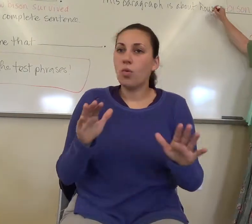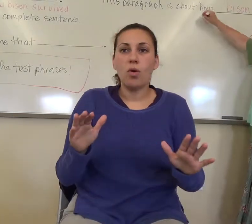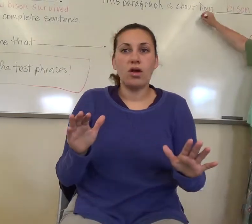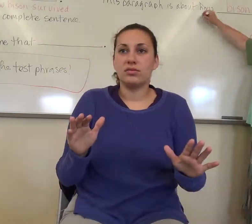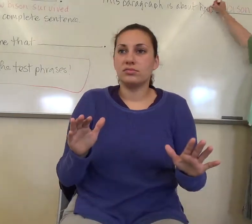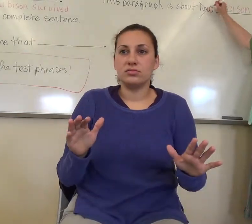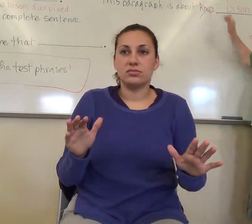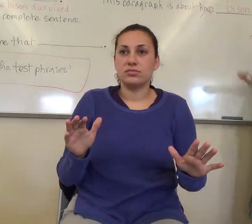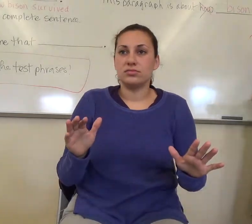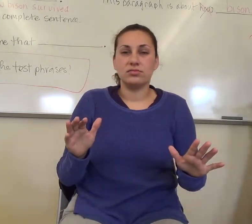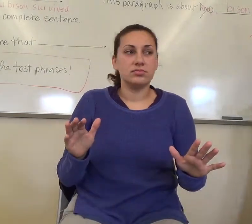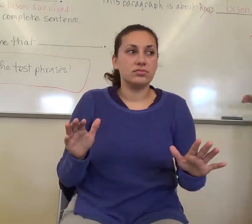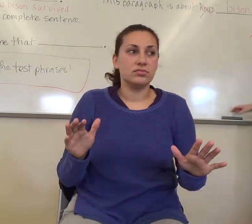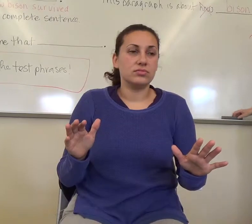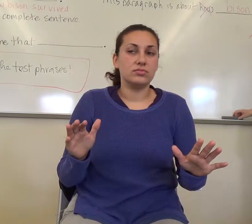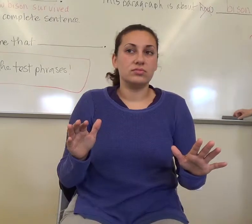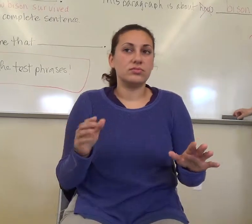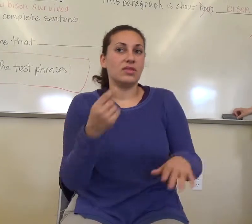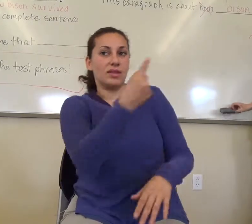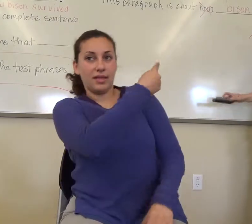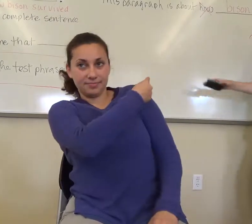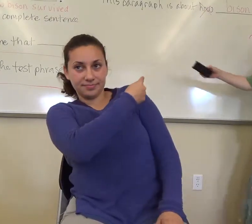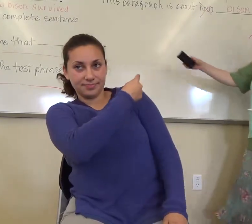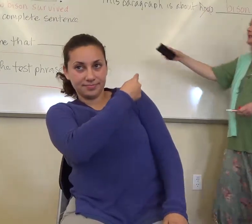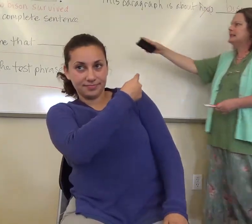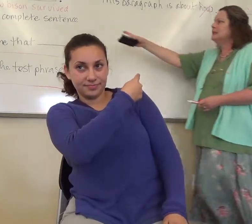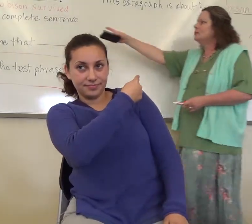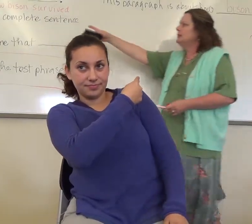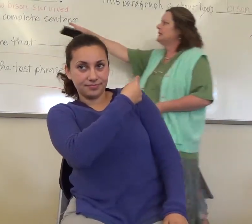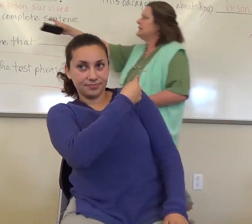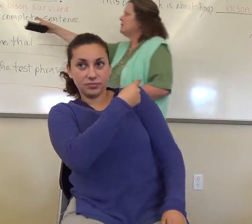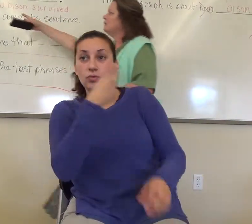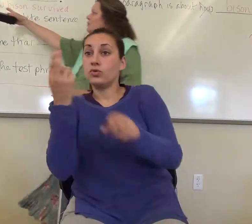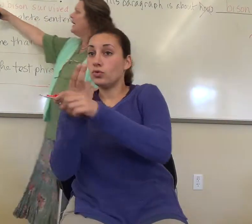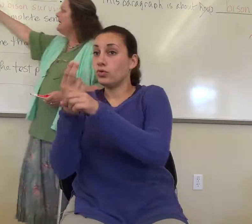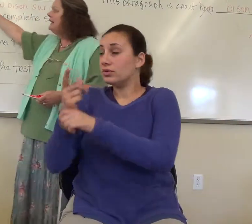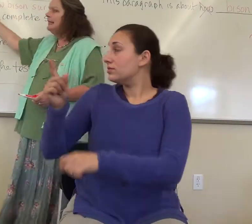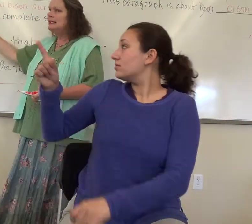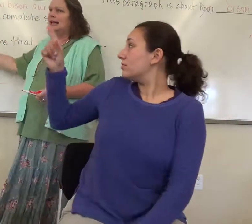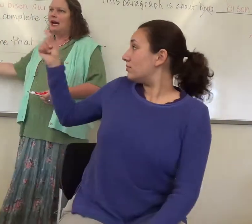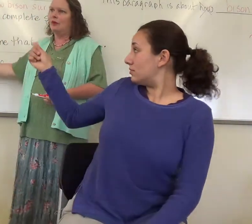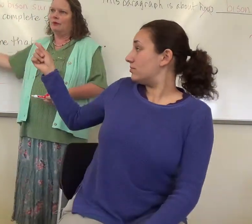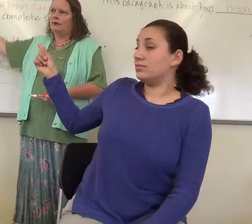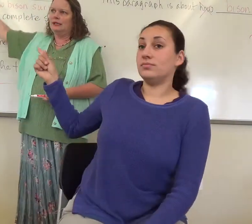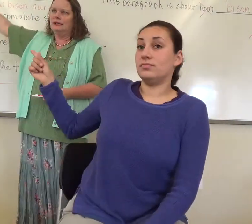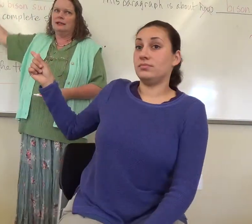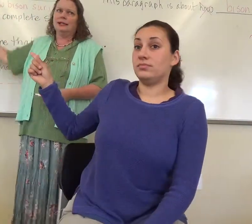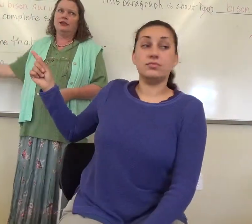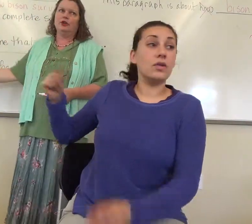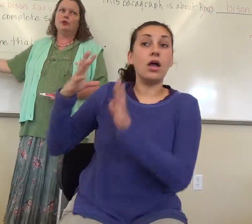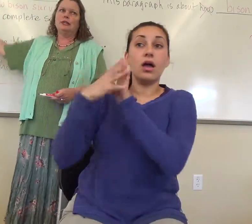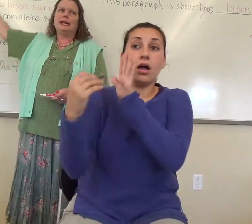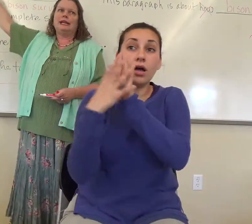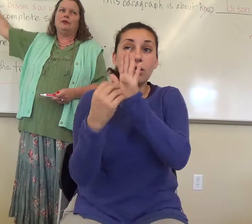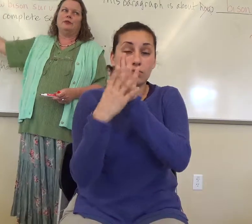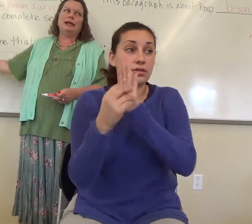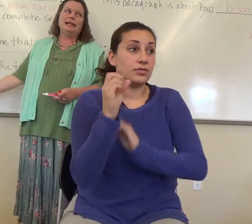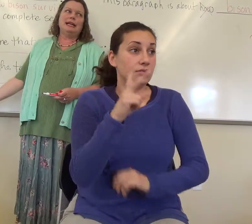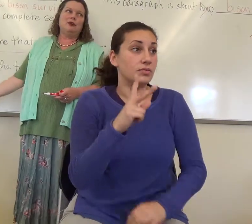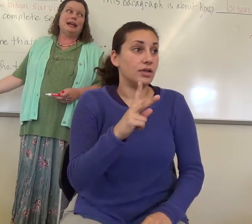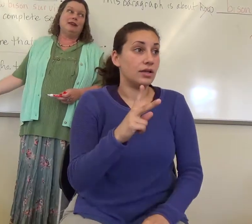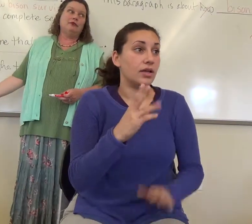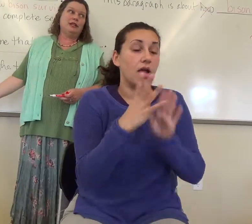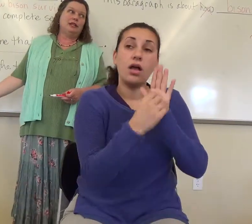to do this. Stick with this. Write these down. This is, again, note taking.